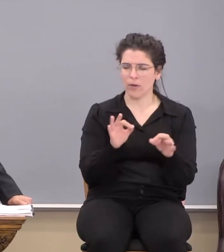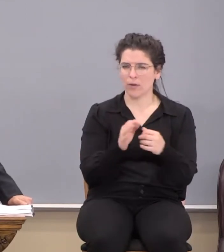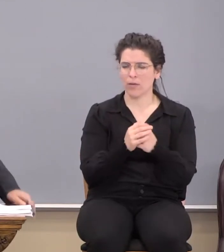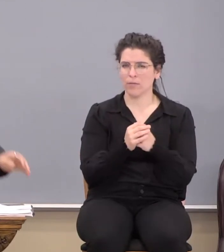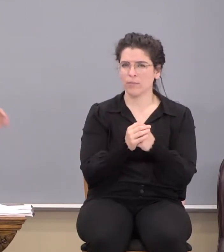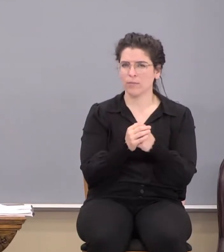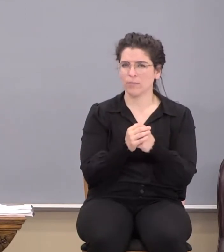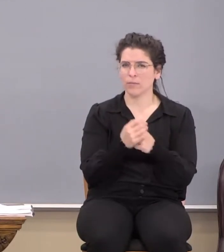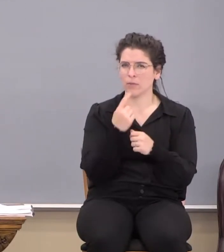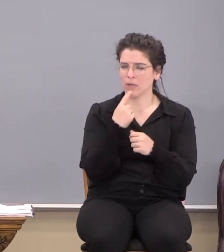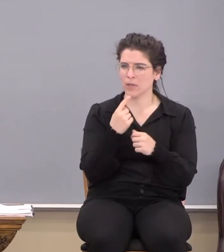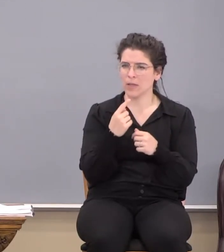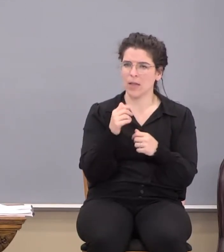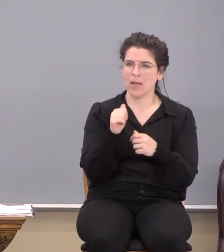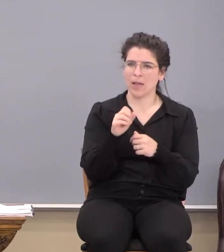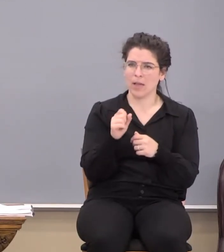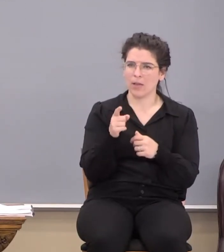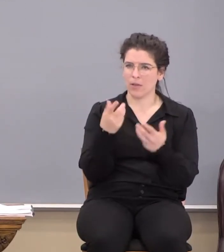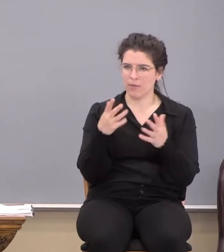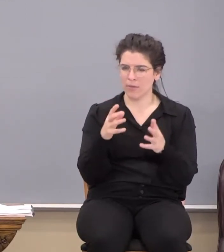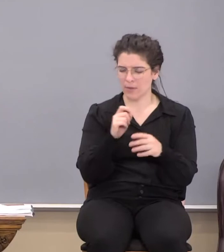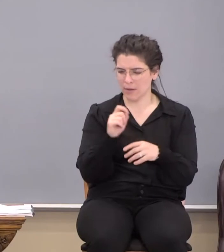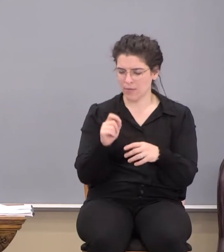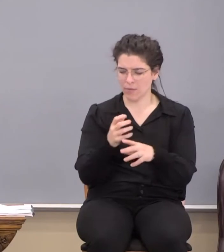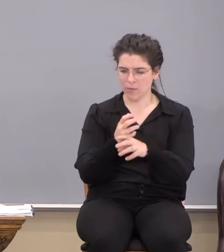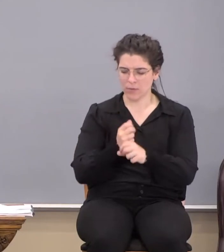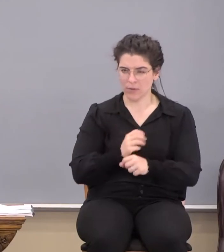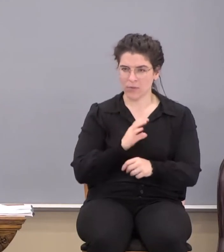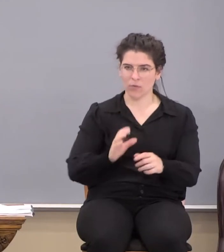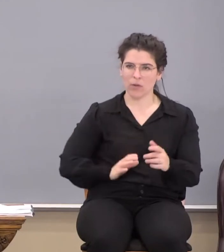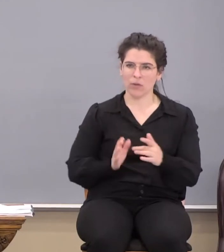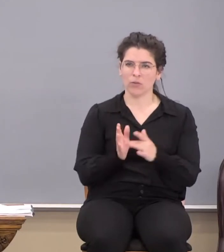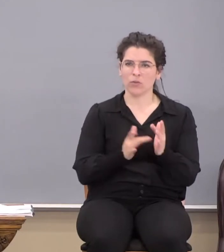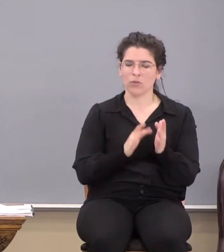So he says, as you have therefore received Christ your Lord,